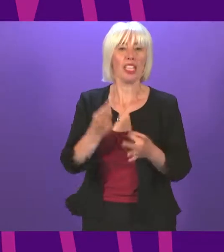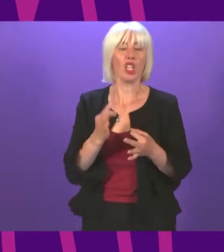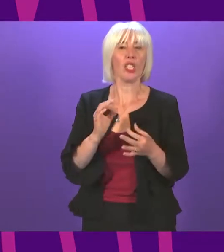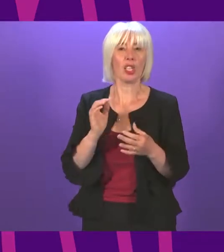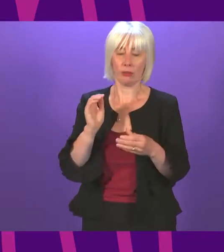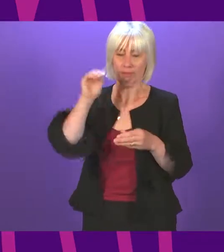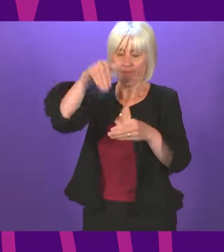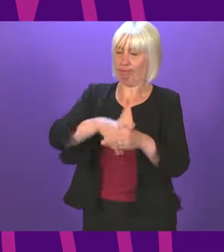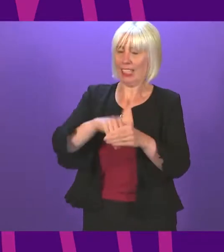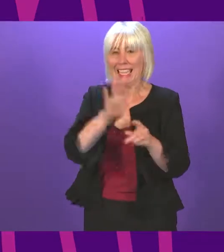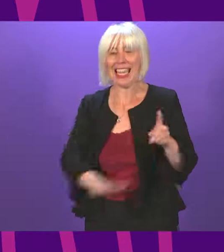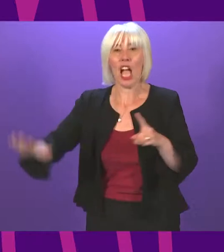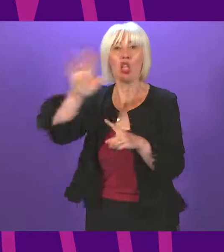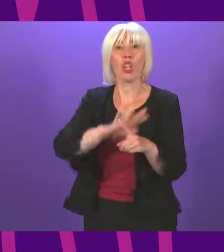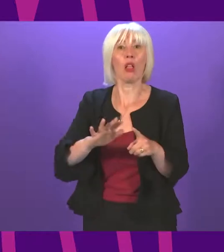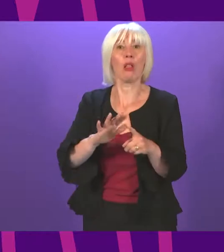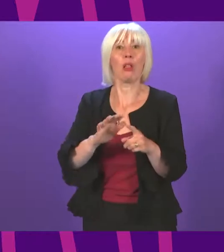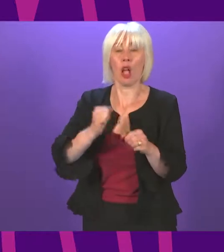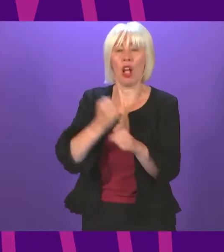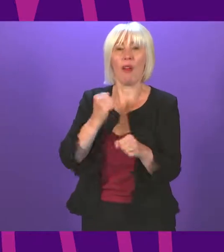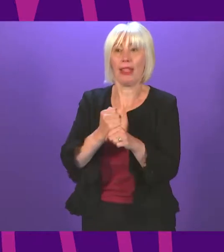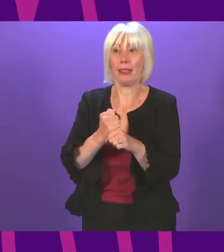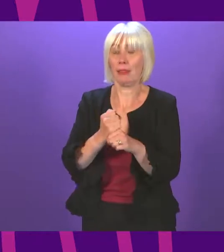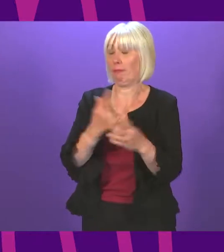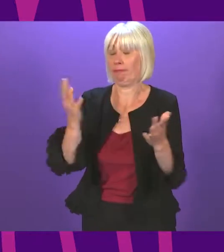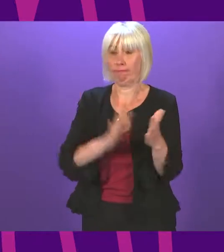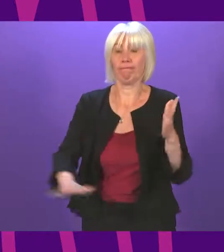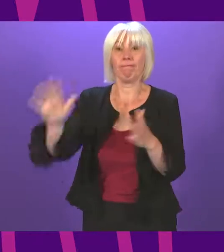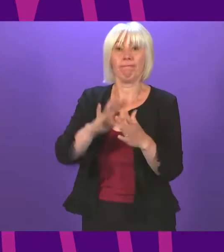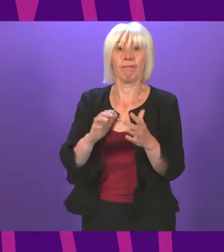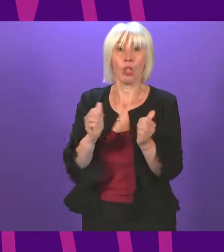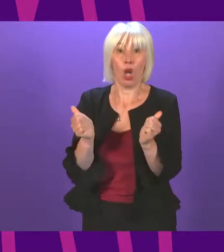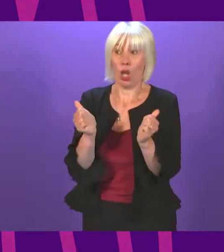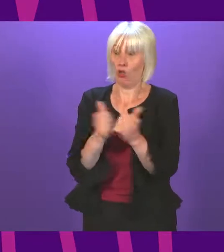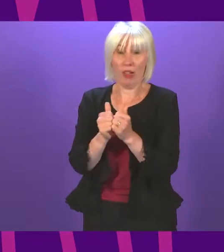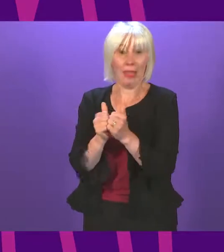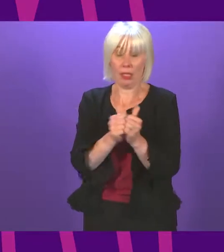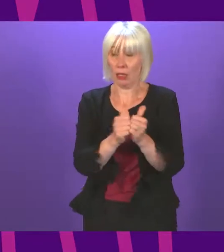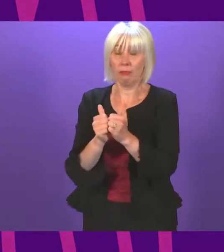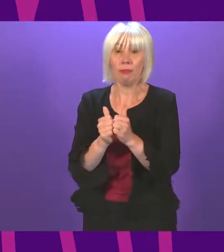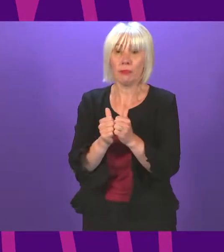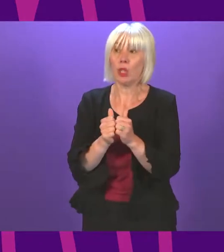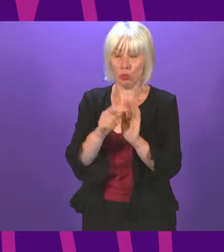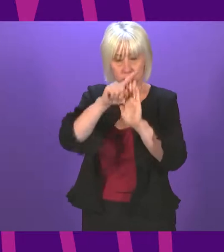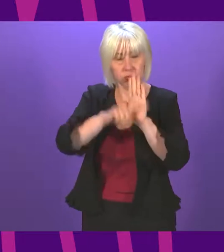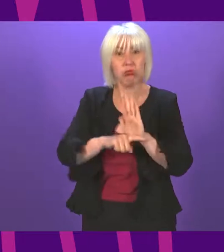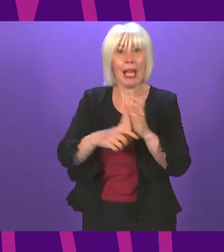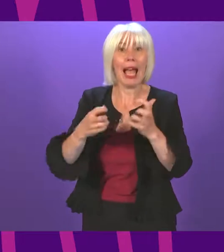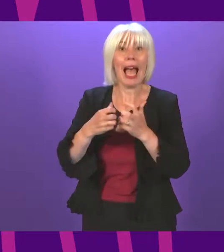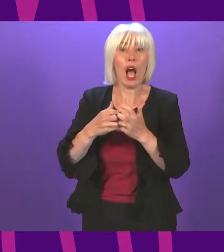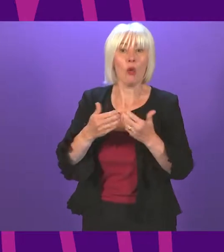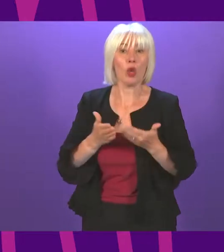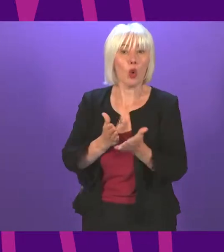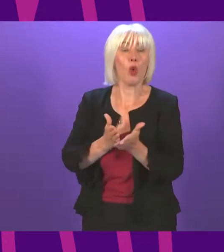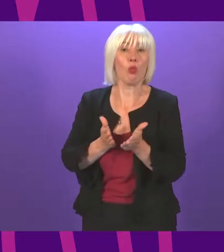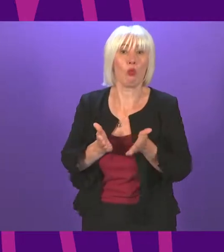government in any part of these islands. Our cooperation agreement commits us to a raft of commitments necessary to steer Scotland through